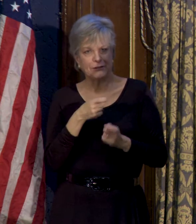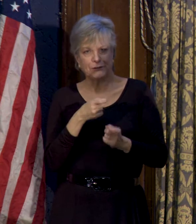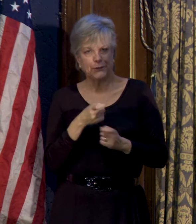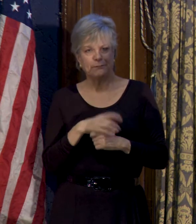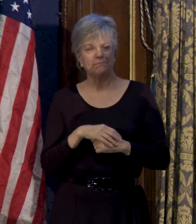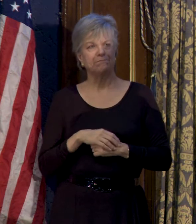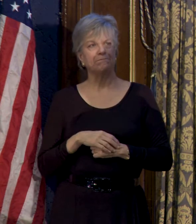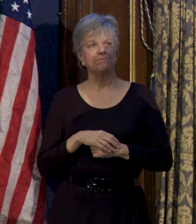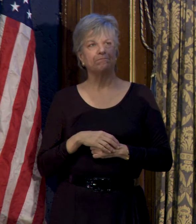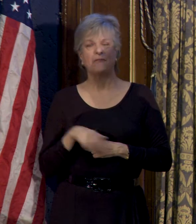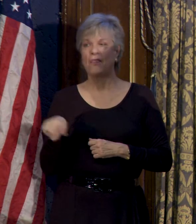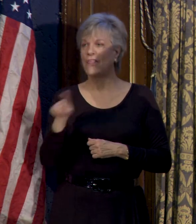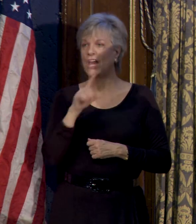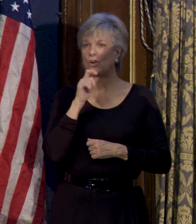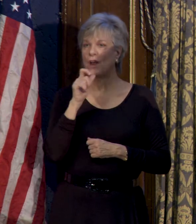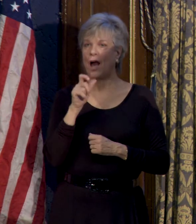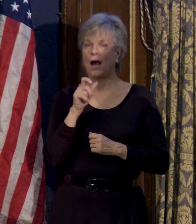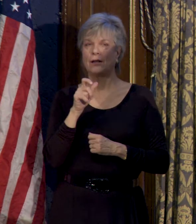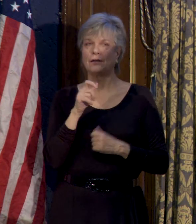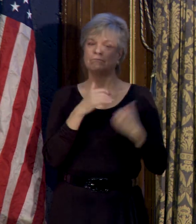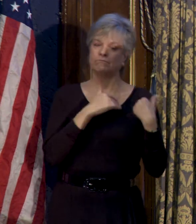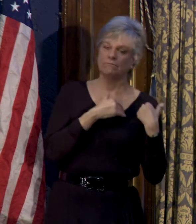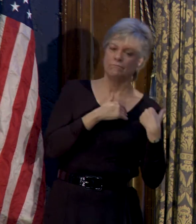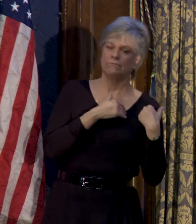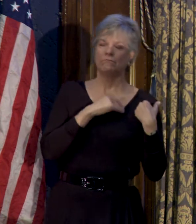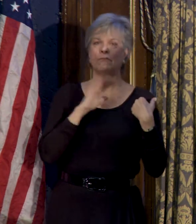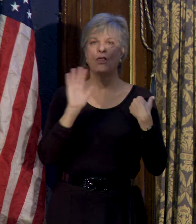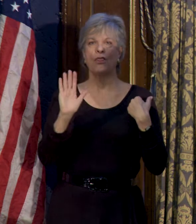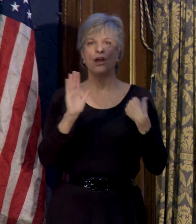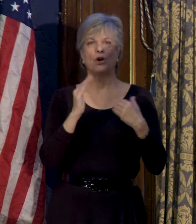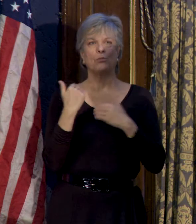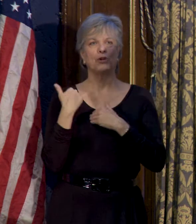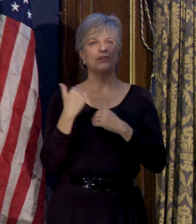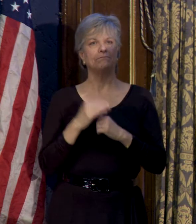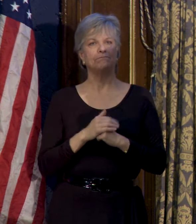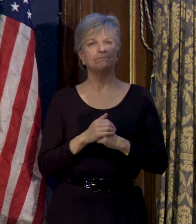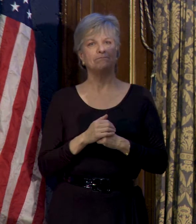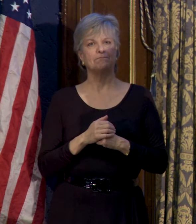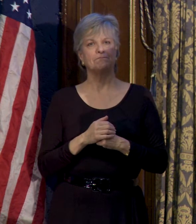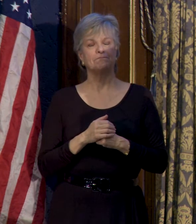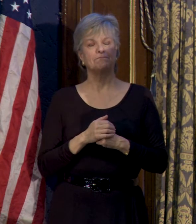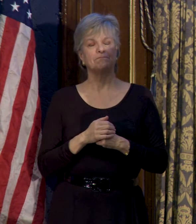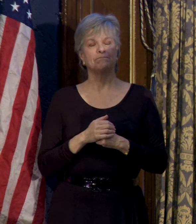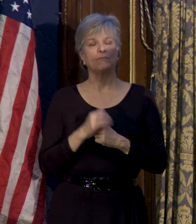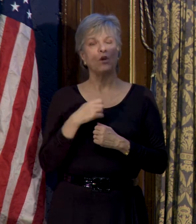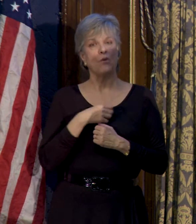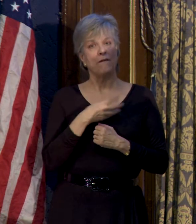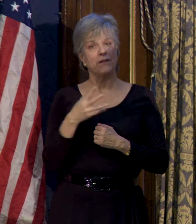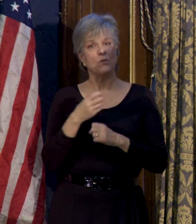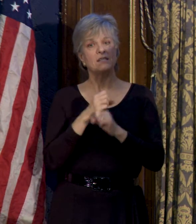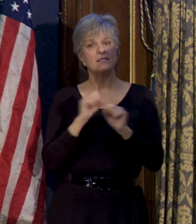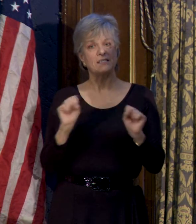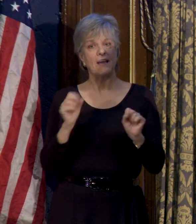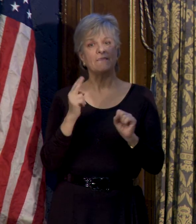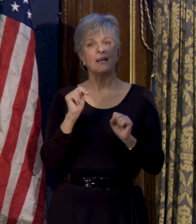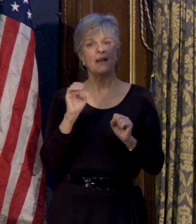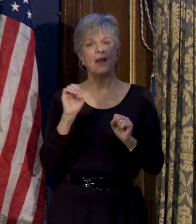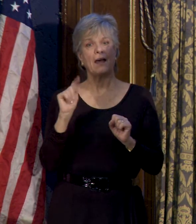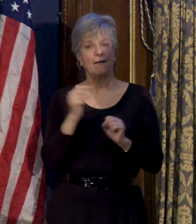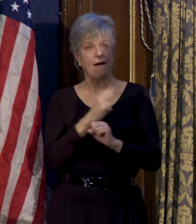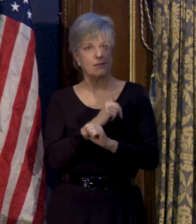are not bearing their share of the burden. Now, we have a number of safety net hospitals